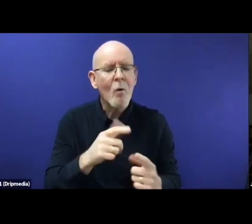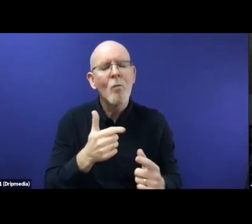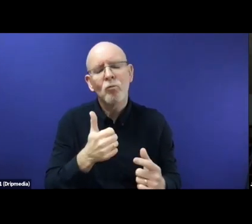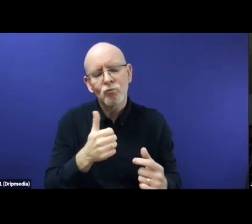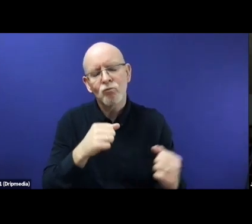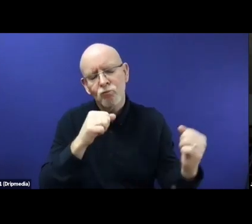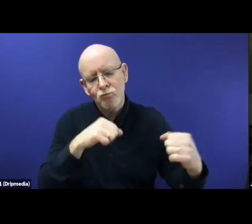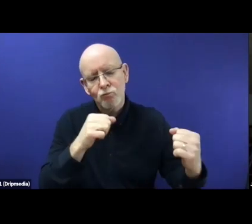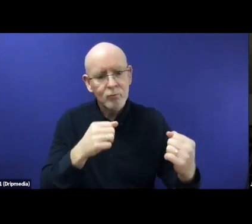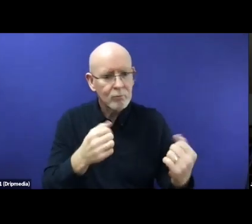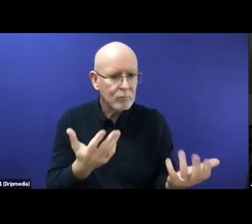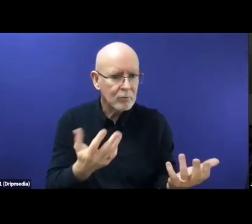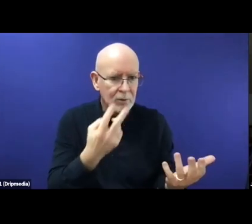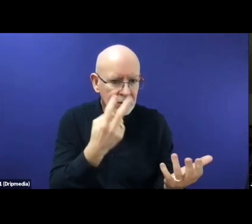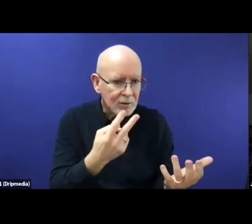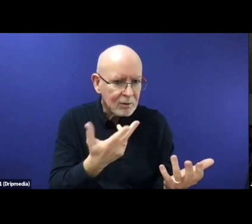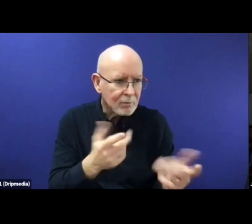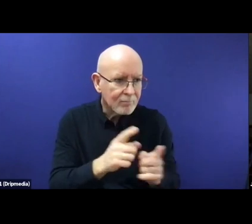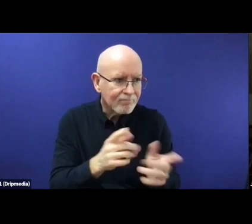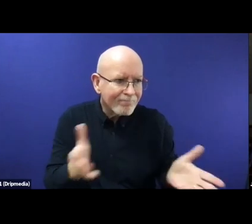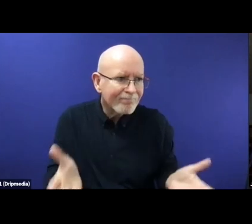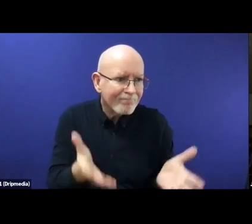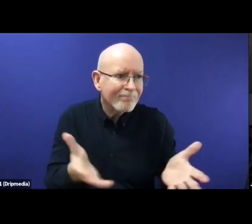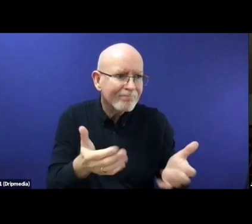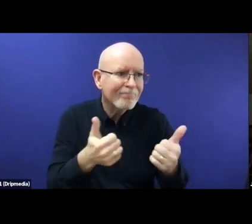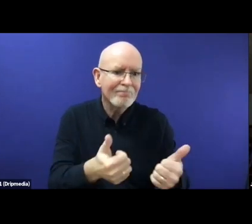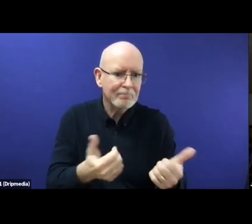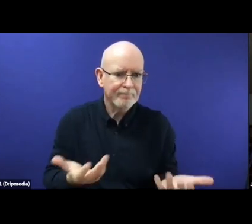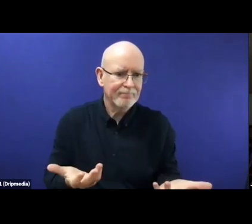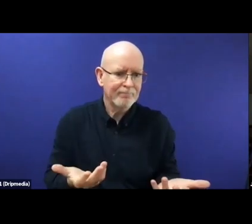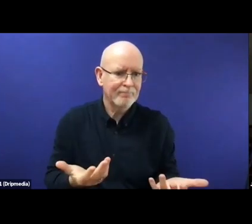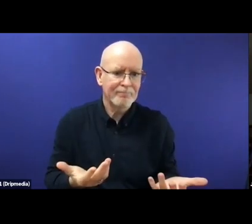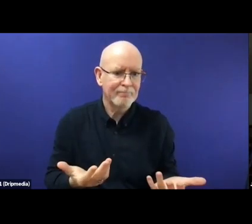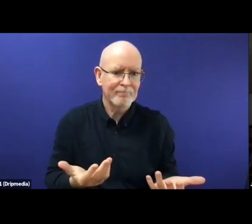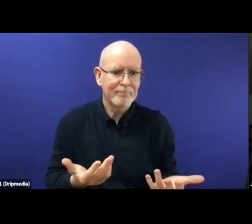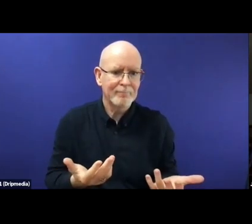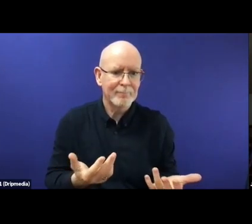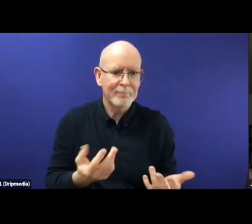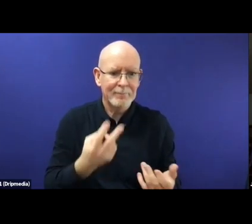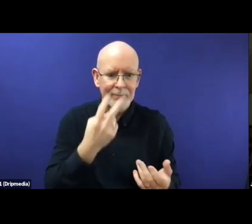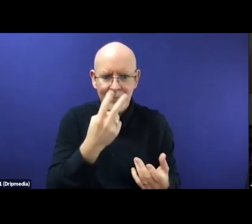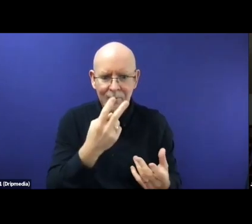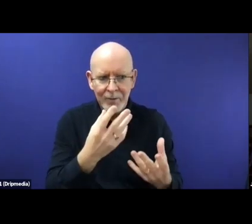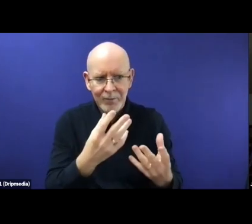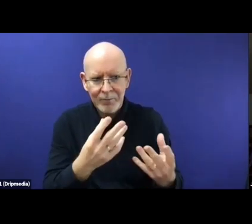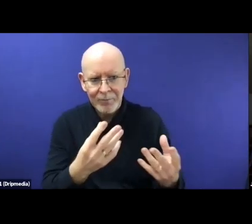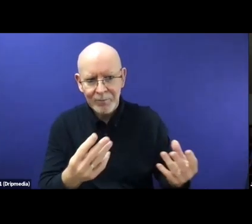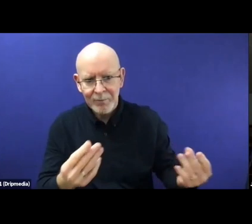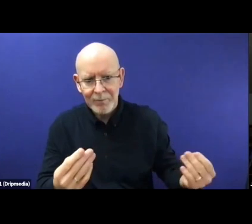transferred to some elements in the external dimension. By way of the safe country concept, which